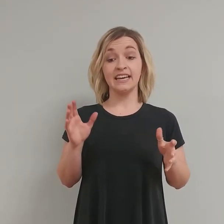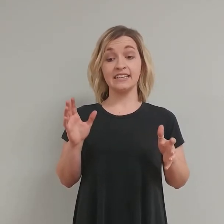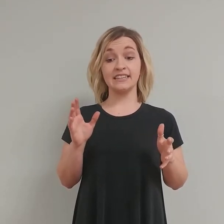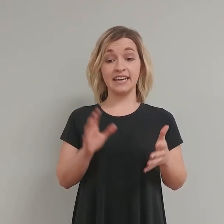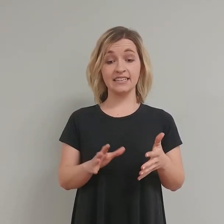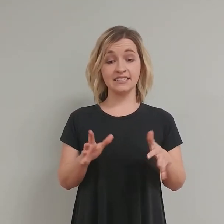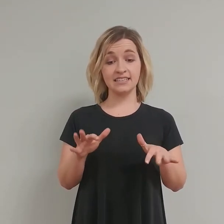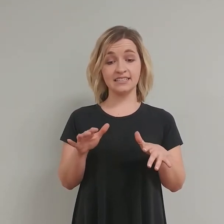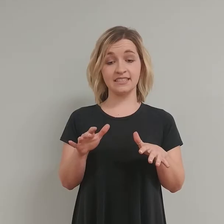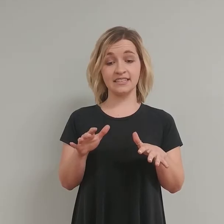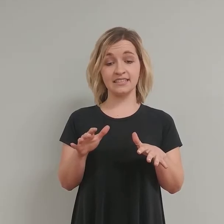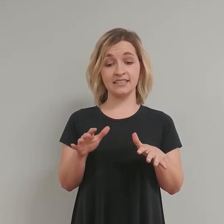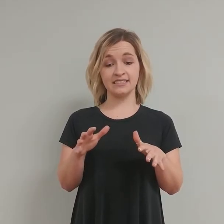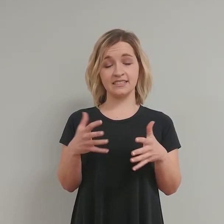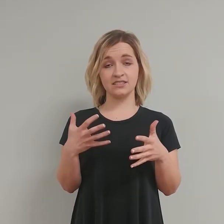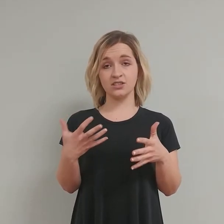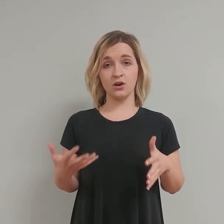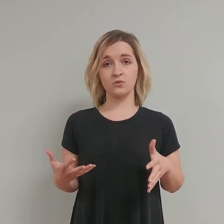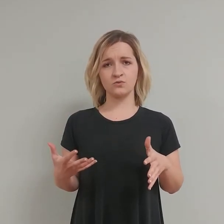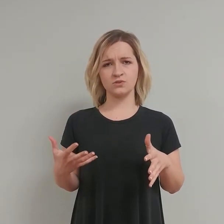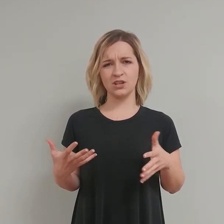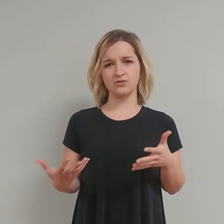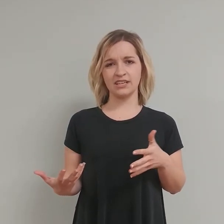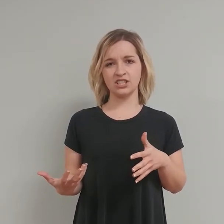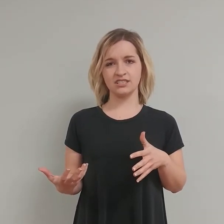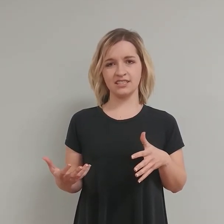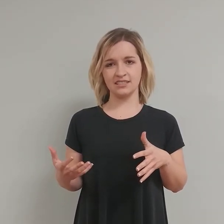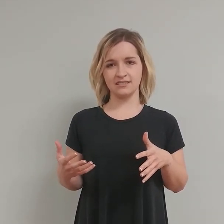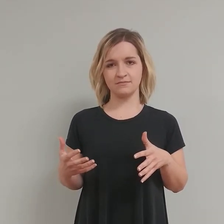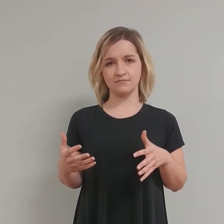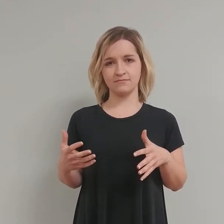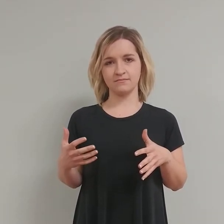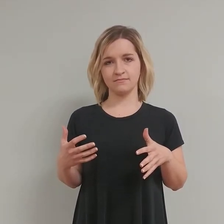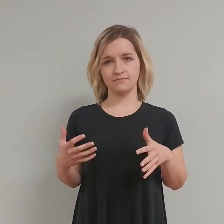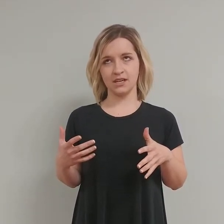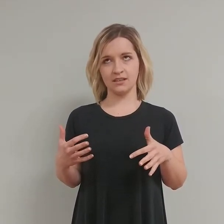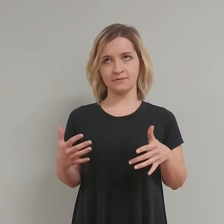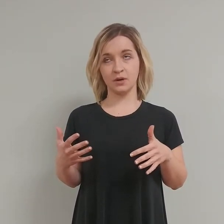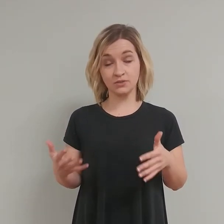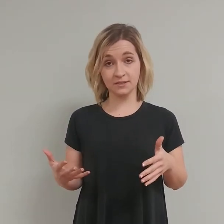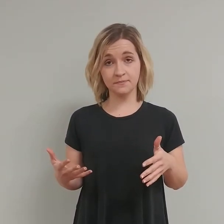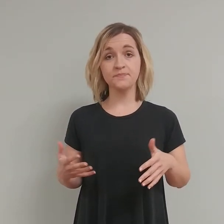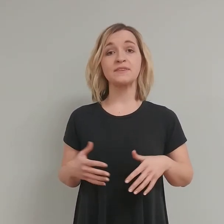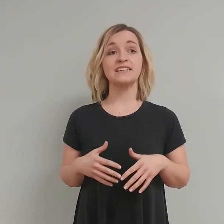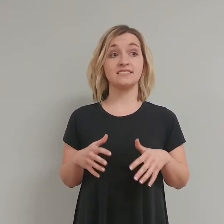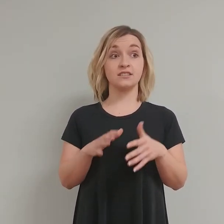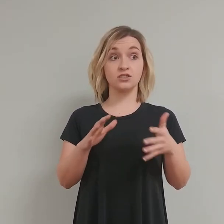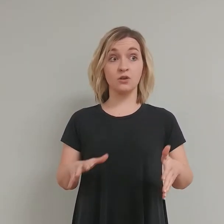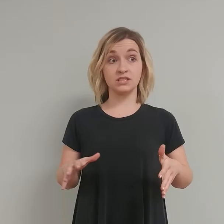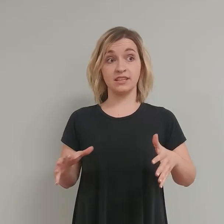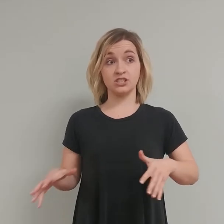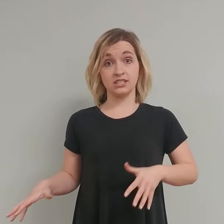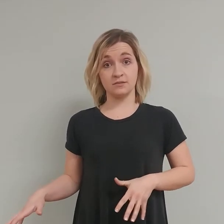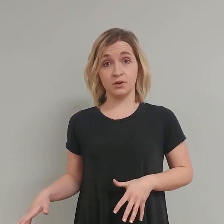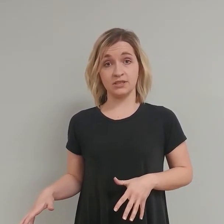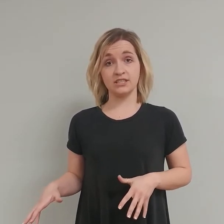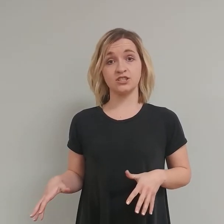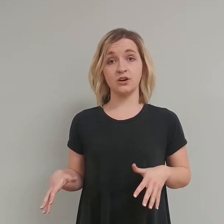the casein is the, is a slow, slow digesting protein. It's the slowest digesting protein. So